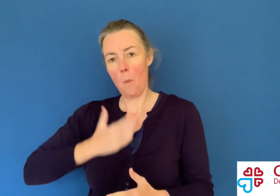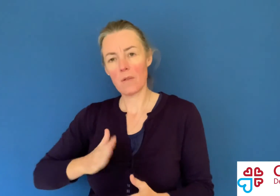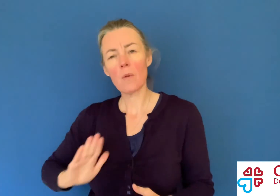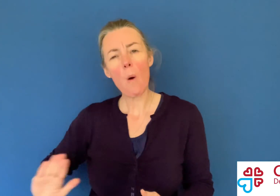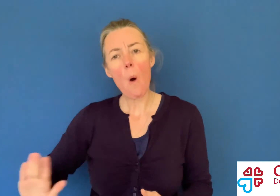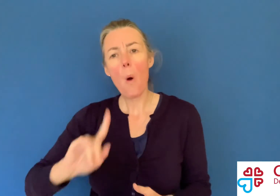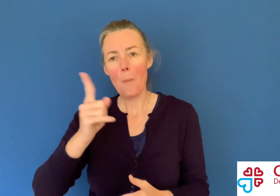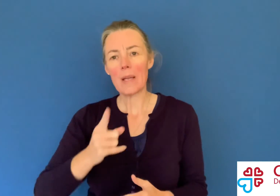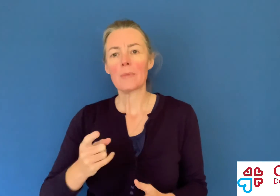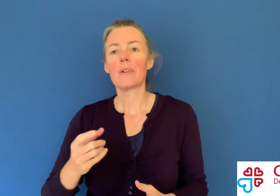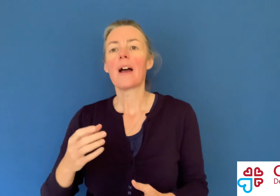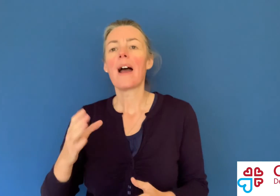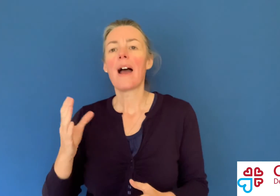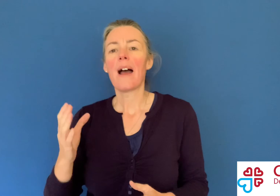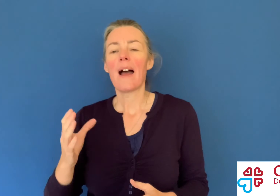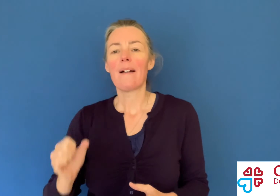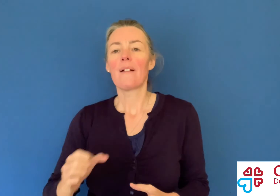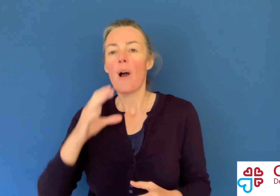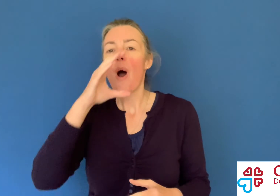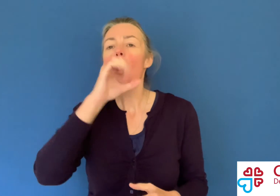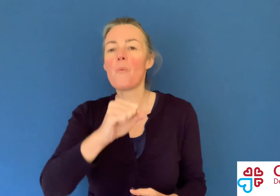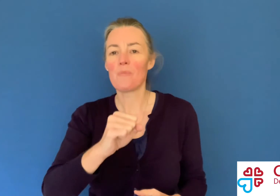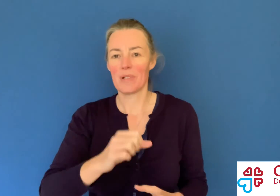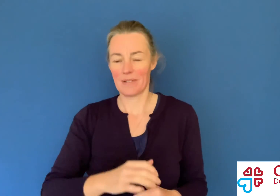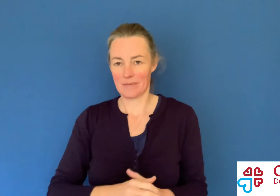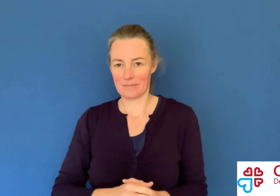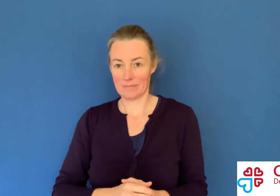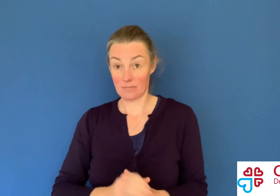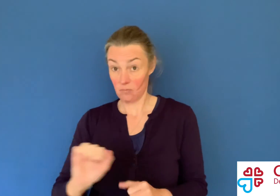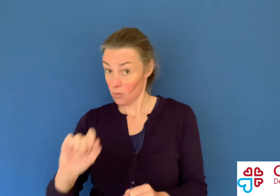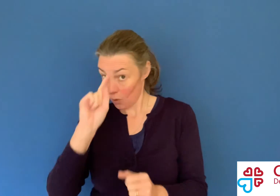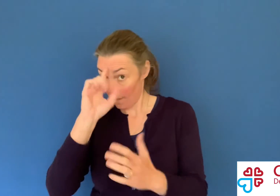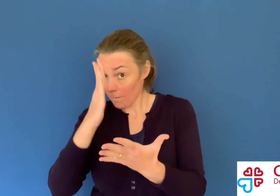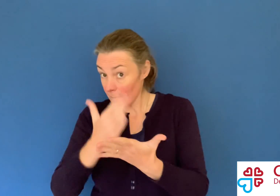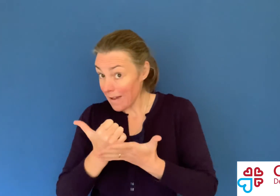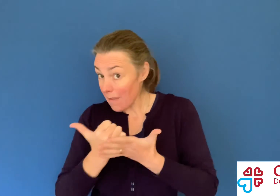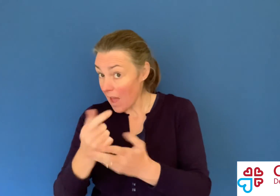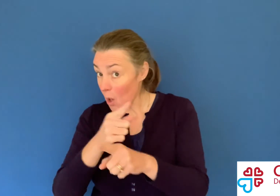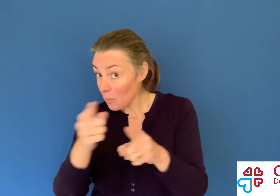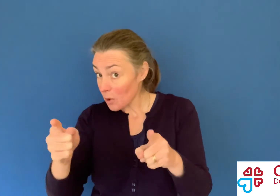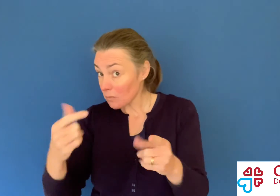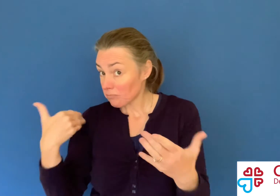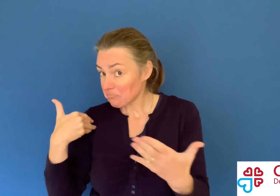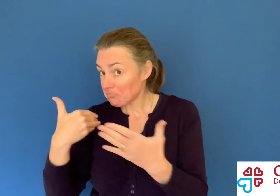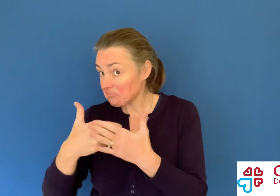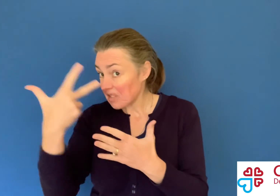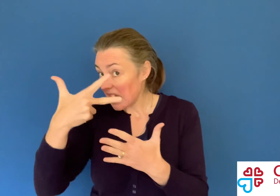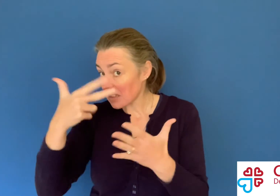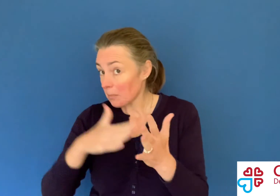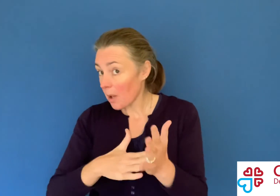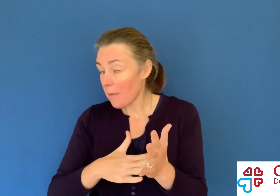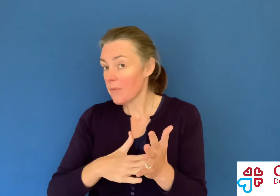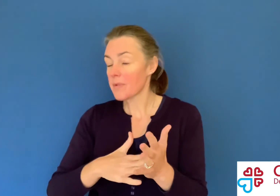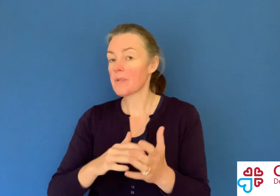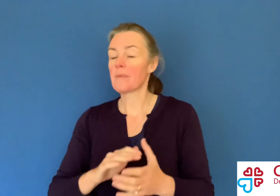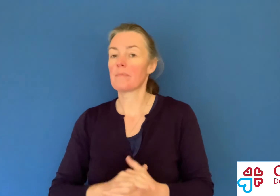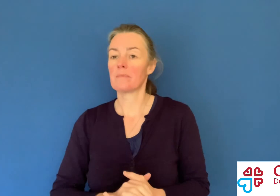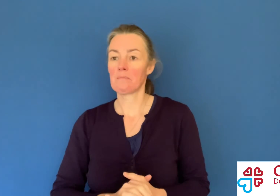St Paul has said that God wants all people to have hope. So, has your faith helped you over the last 18 months?